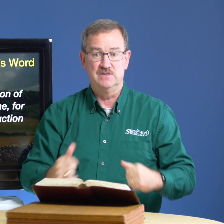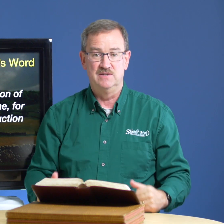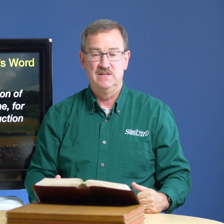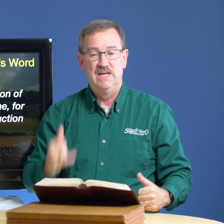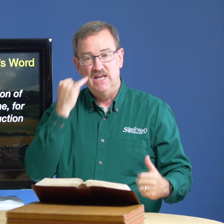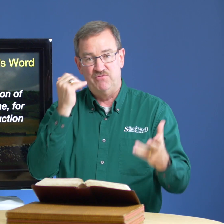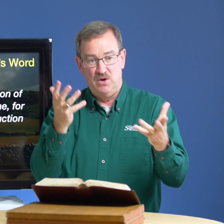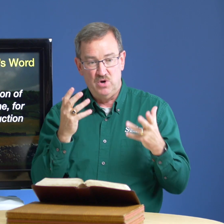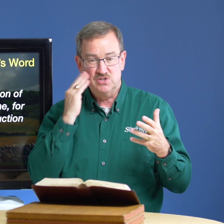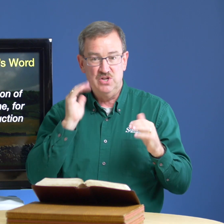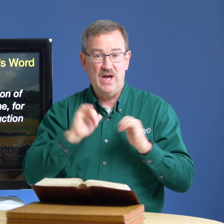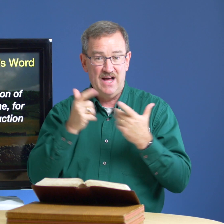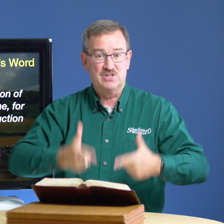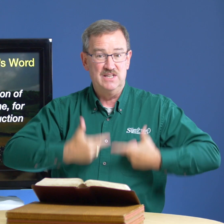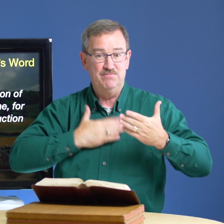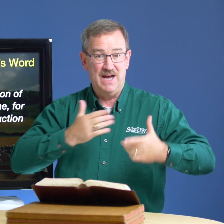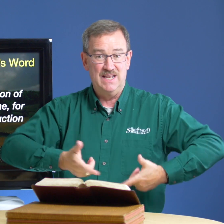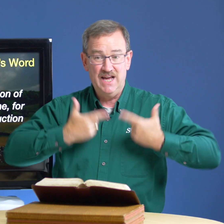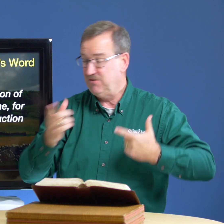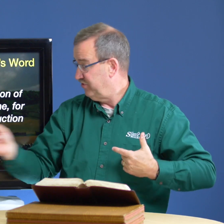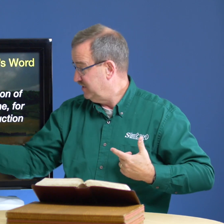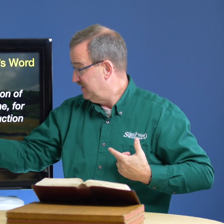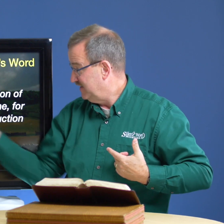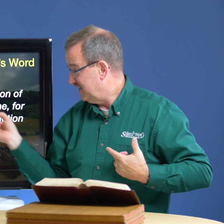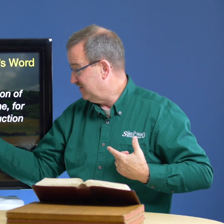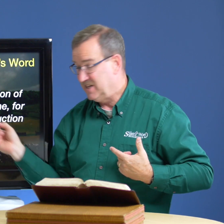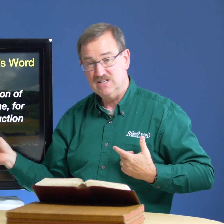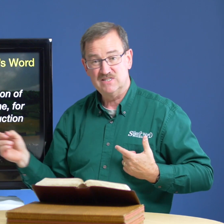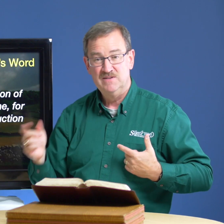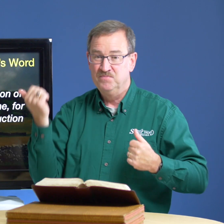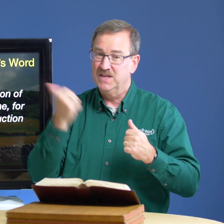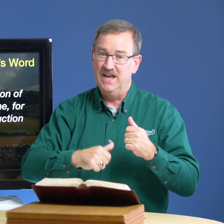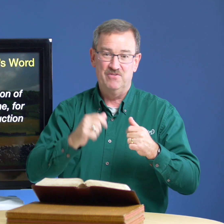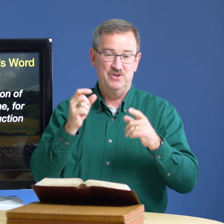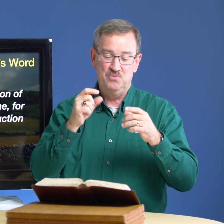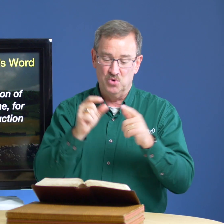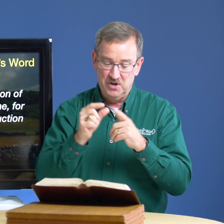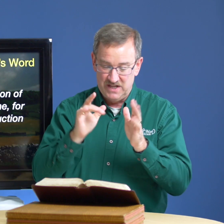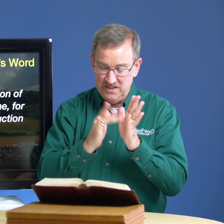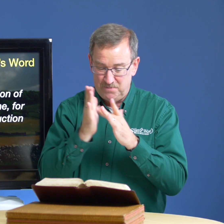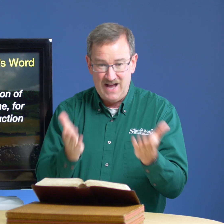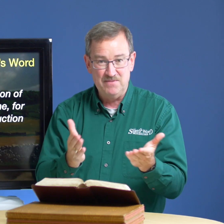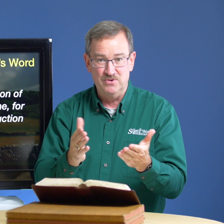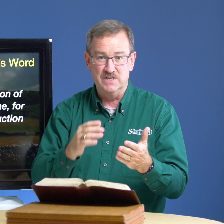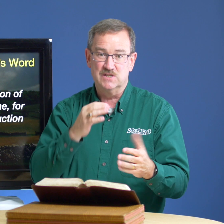if i want to know how to live my life here it is every word in the bible is